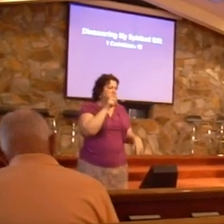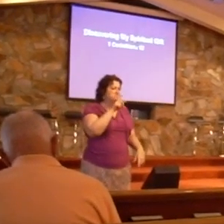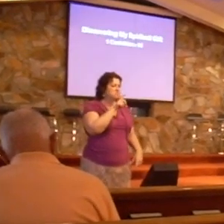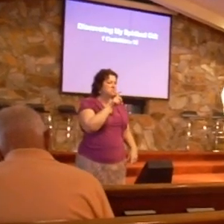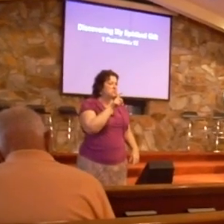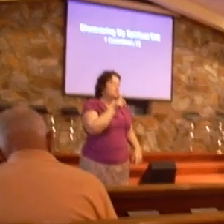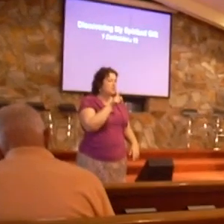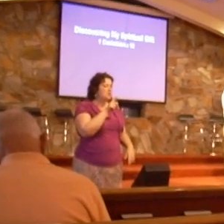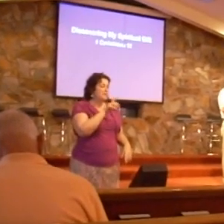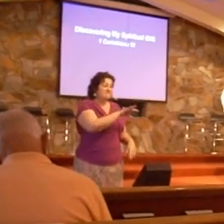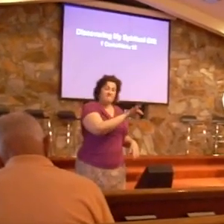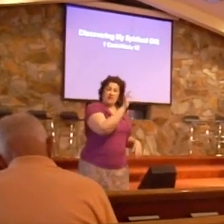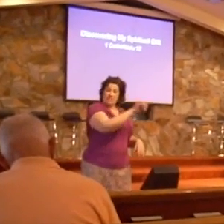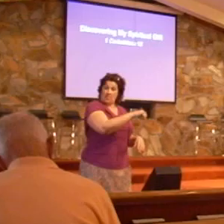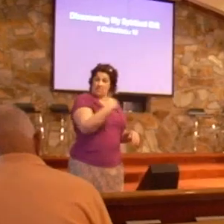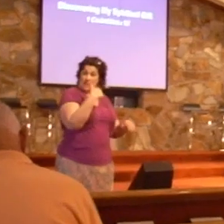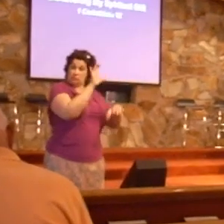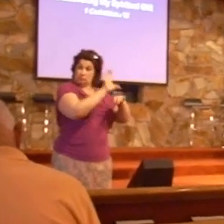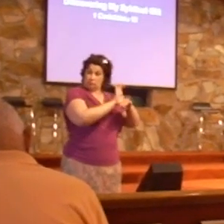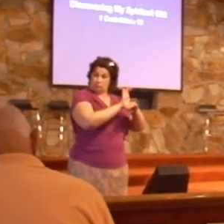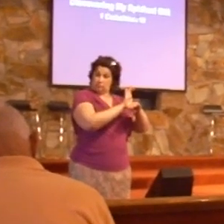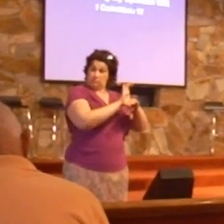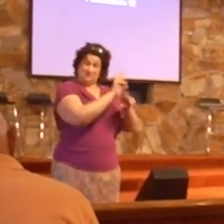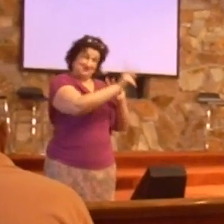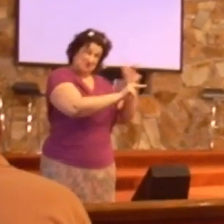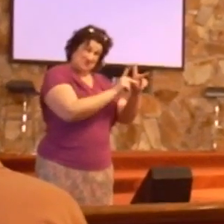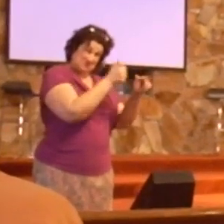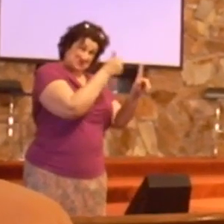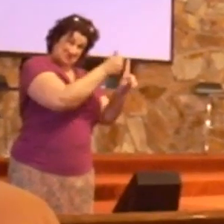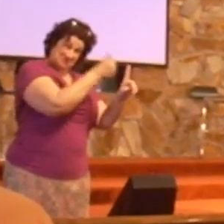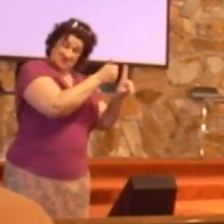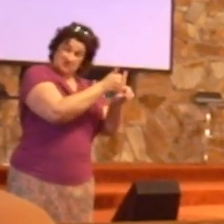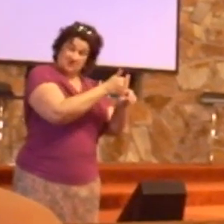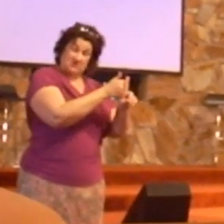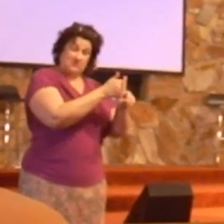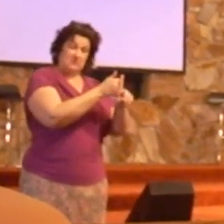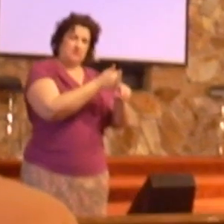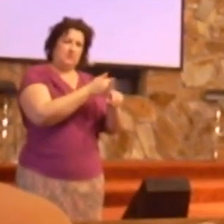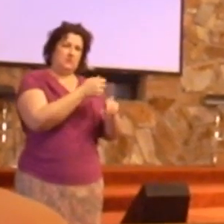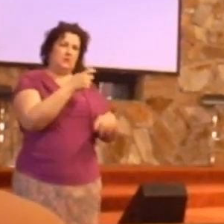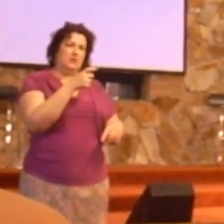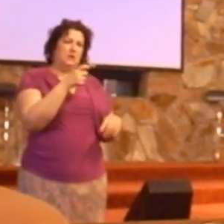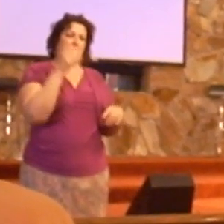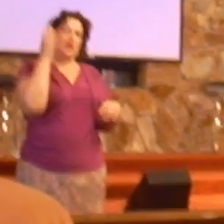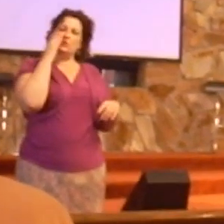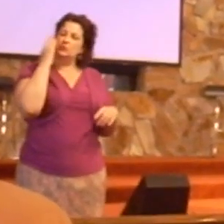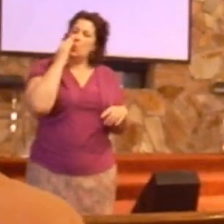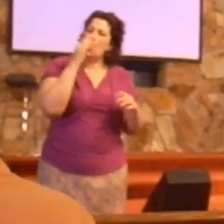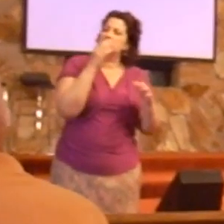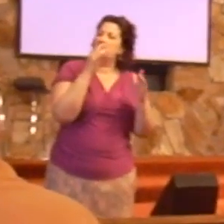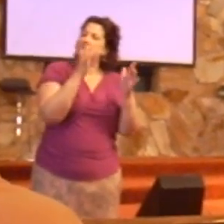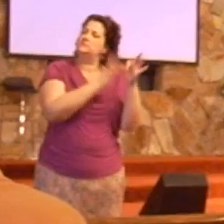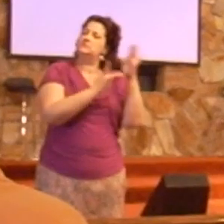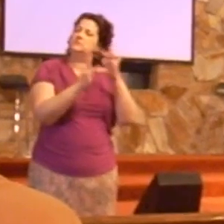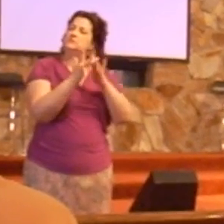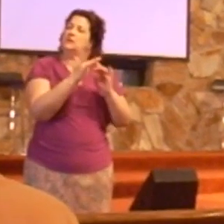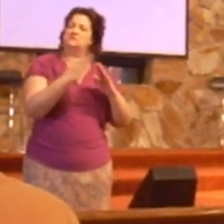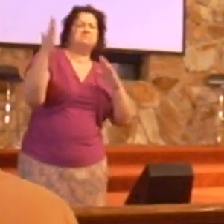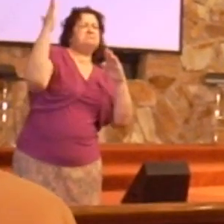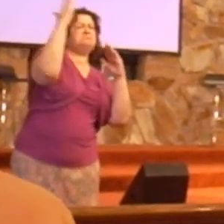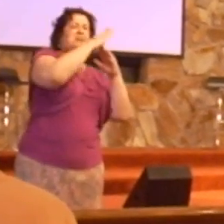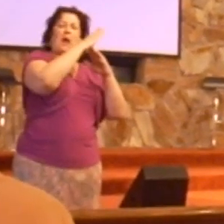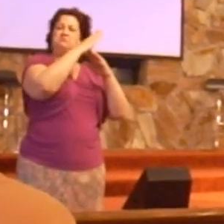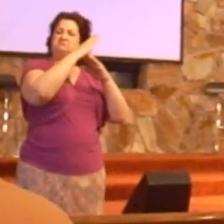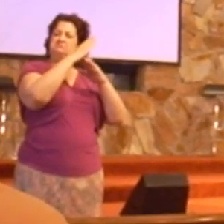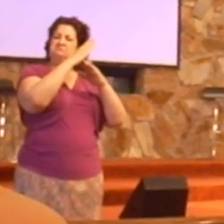the church. We've learned that Jesus is the head of the church, he is the founder